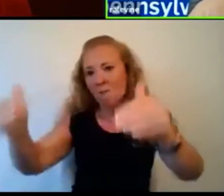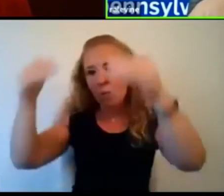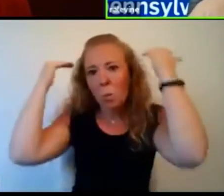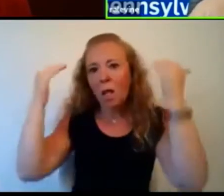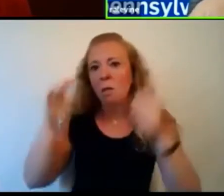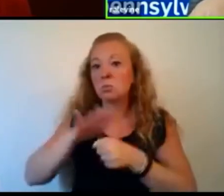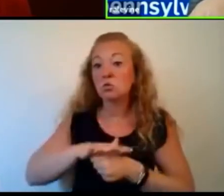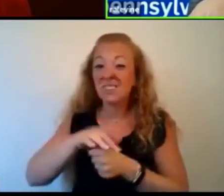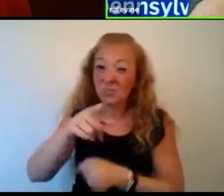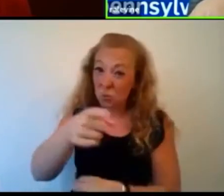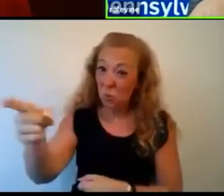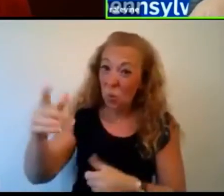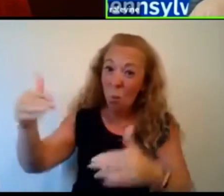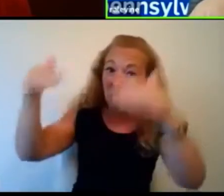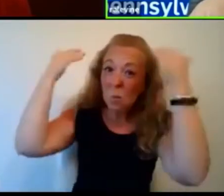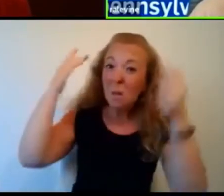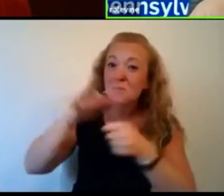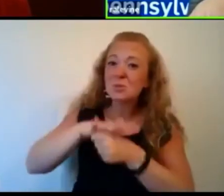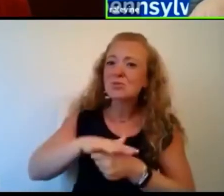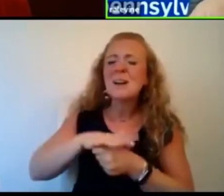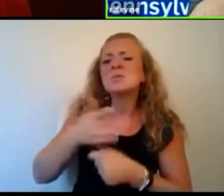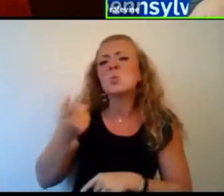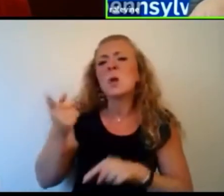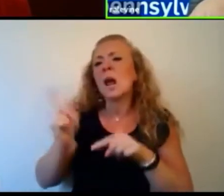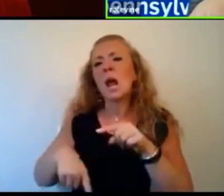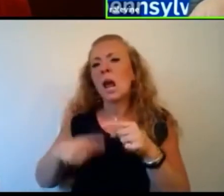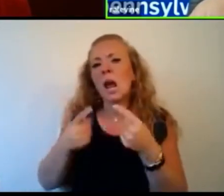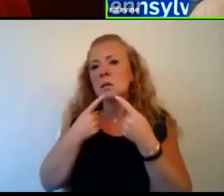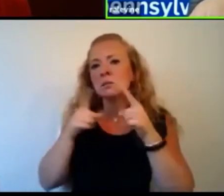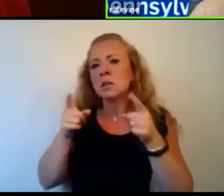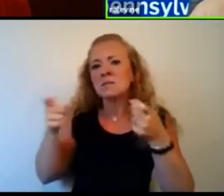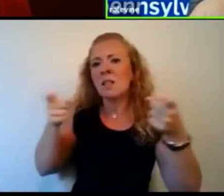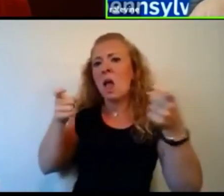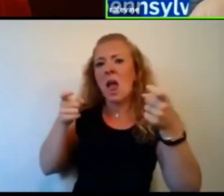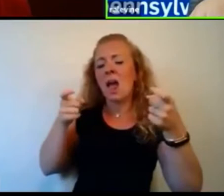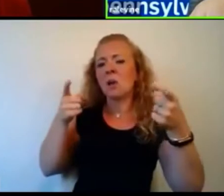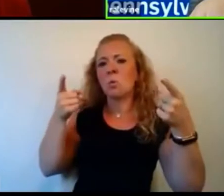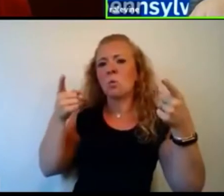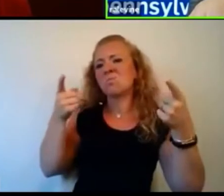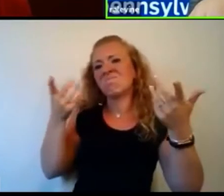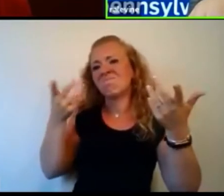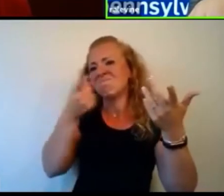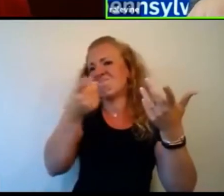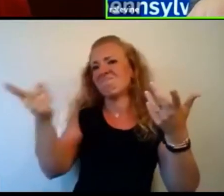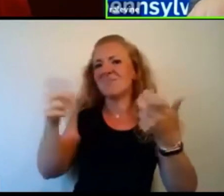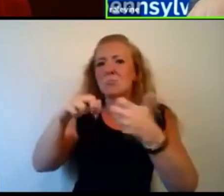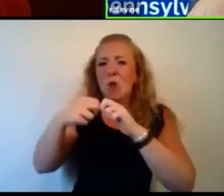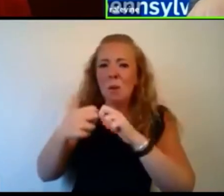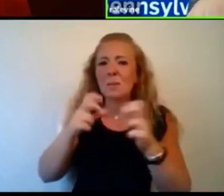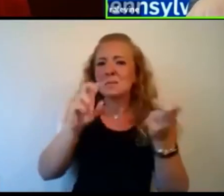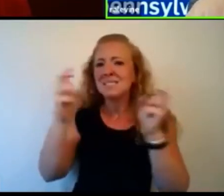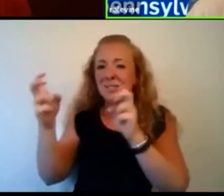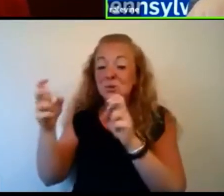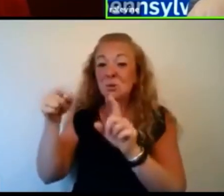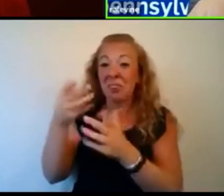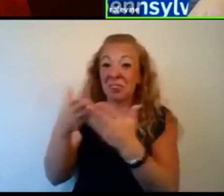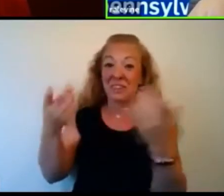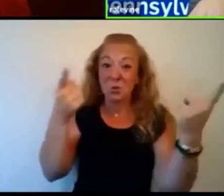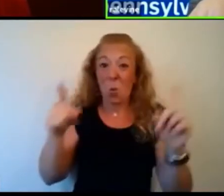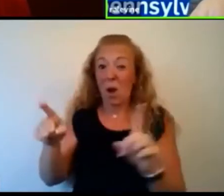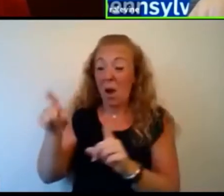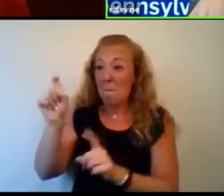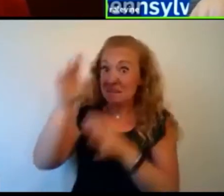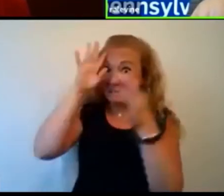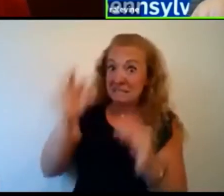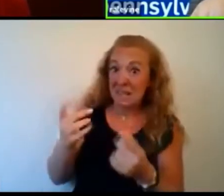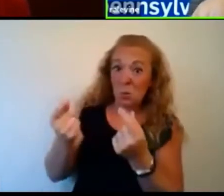with stress, then you cannot actually successfully deal with the, the issues and problems and decisions that you have to make that are right in